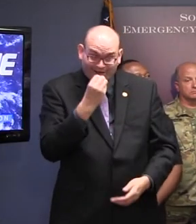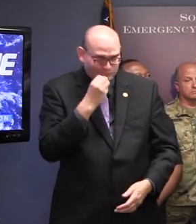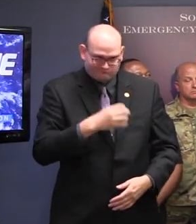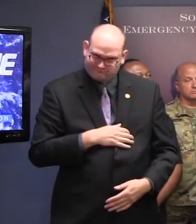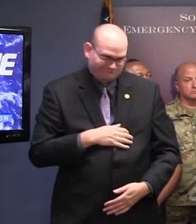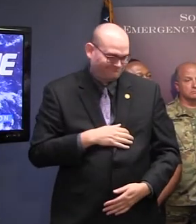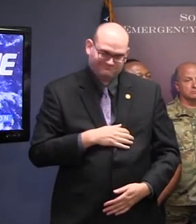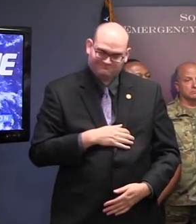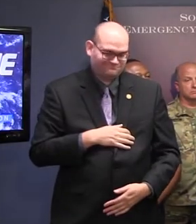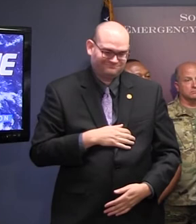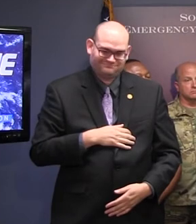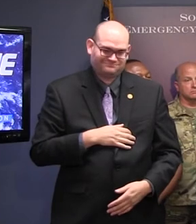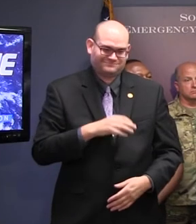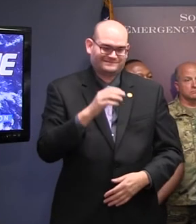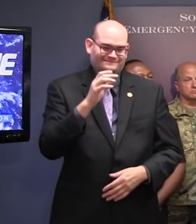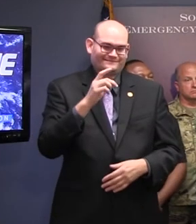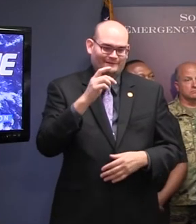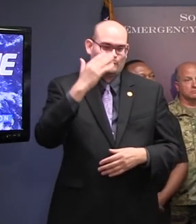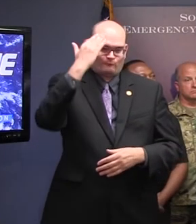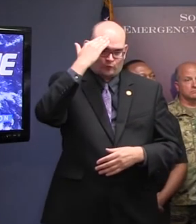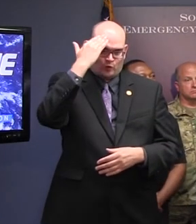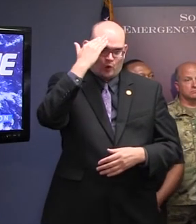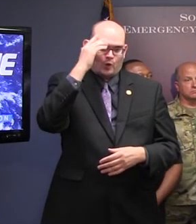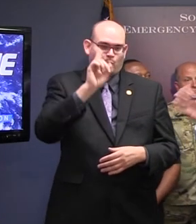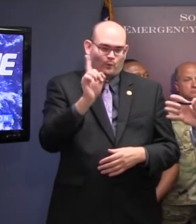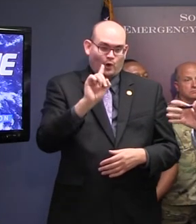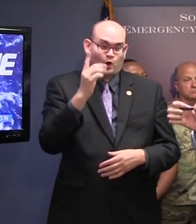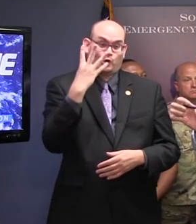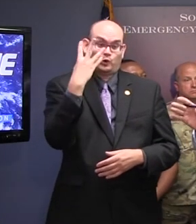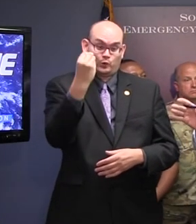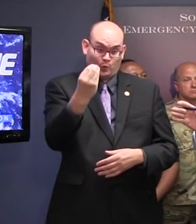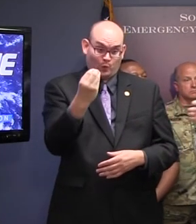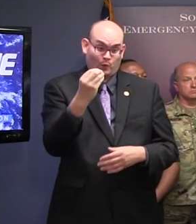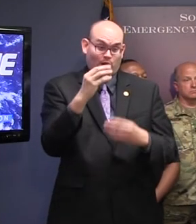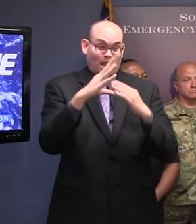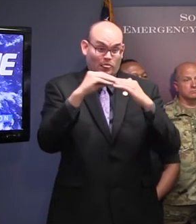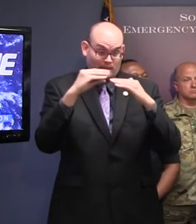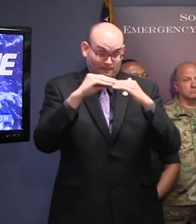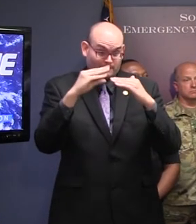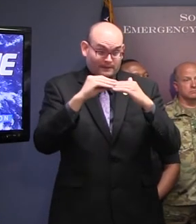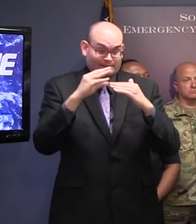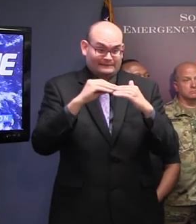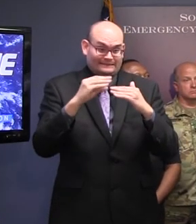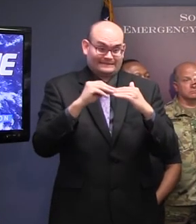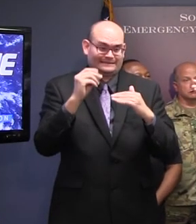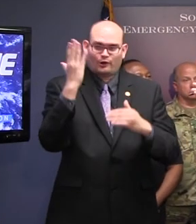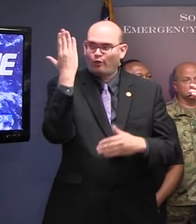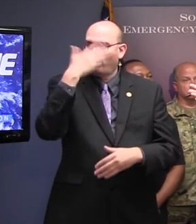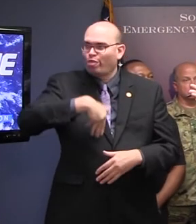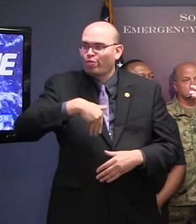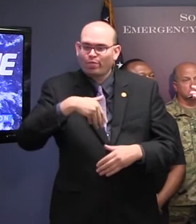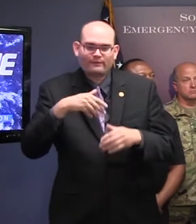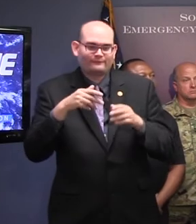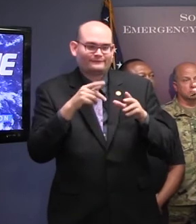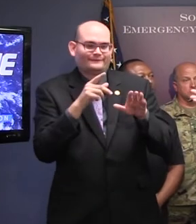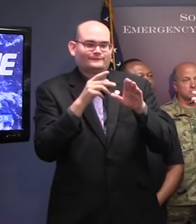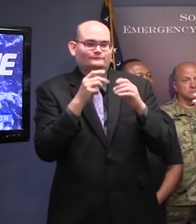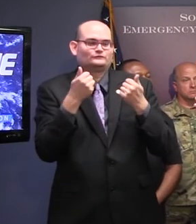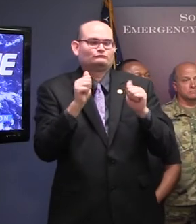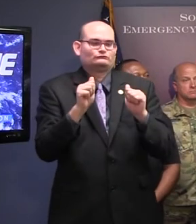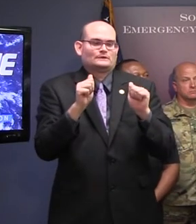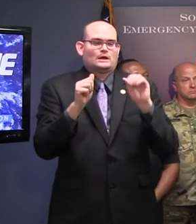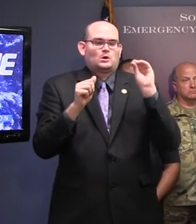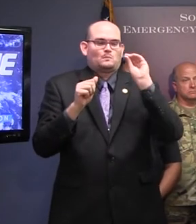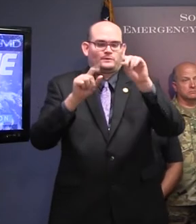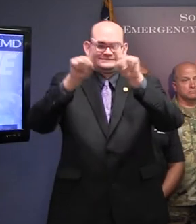-26, and you're headed on to Columbia and points north, you may not be able to see those signs. You're certainly not going to be able to get to those exits on the